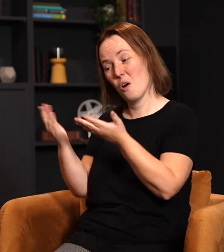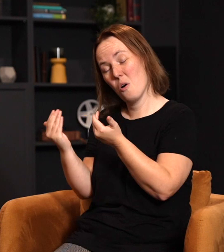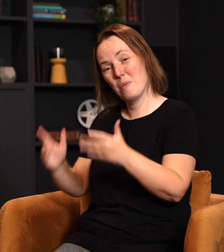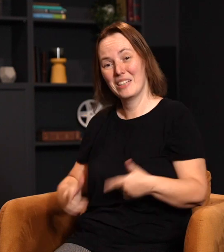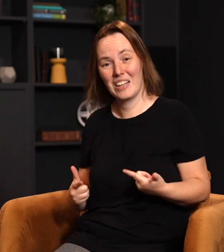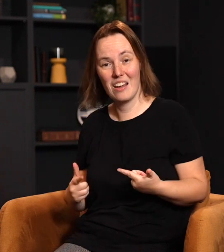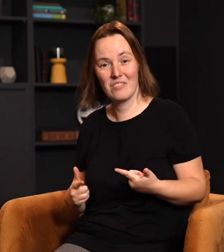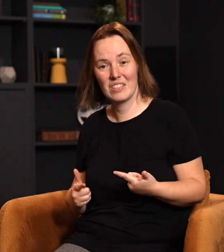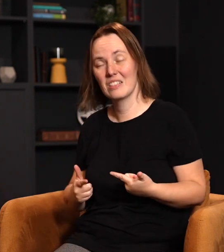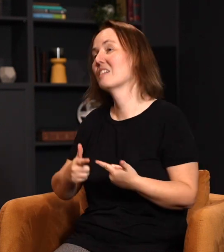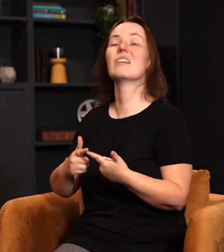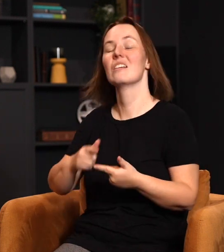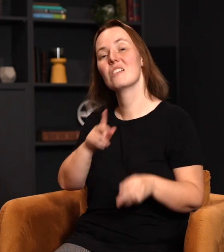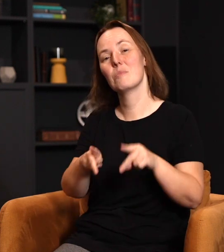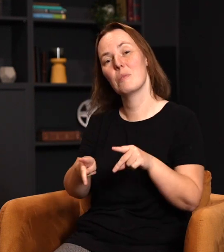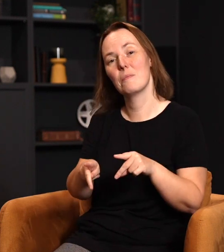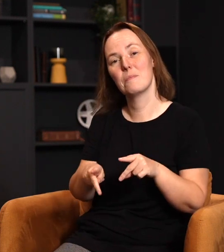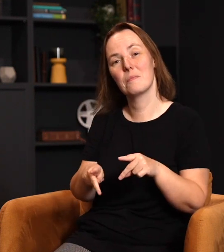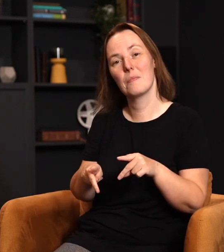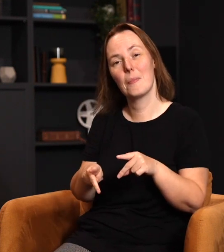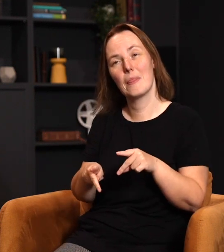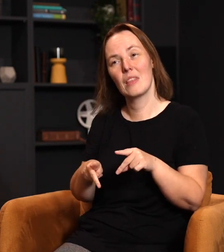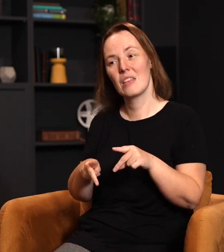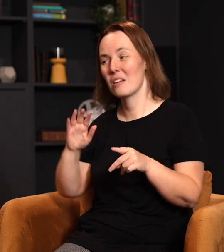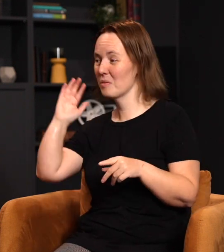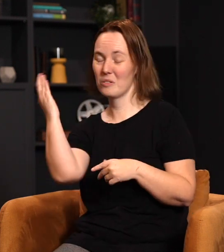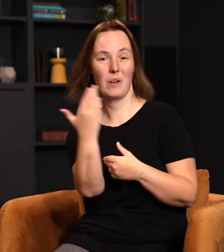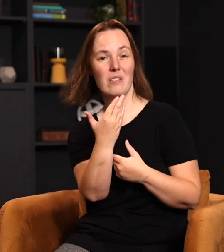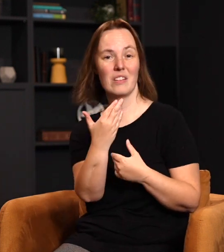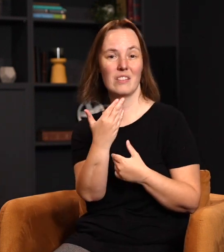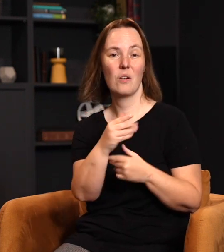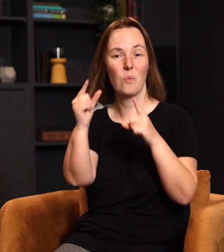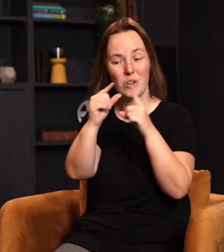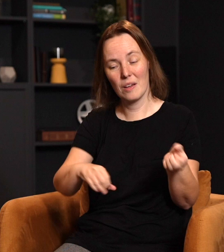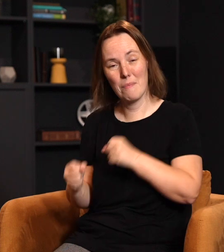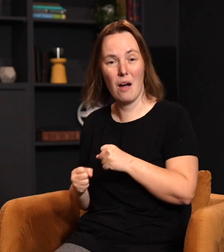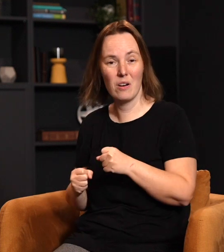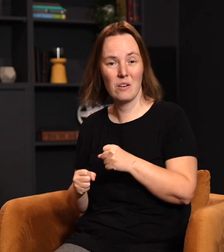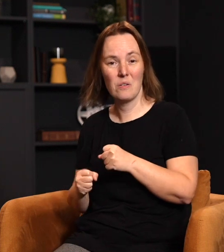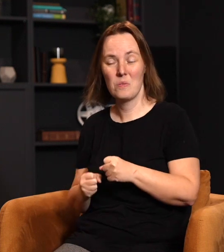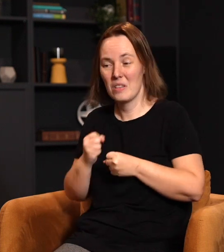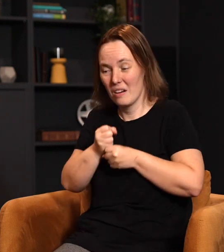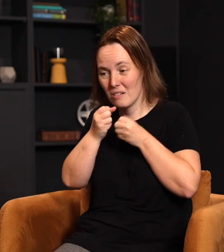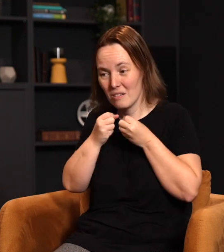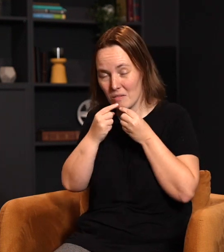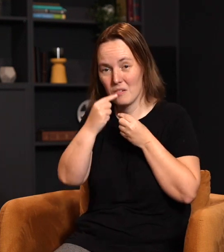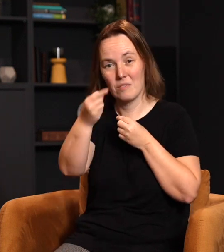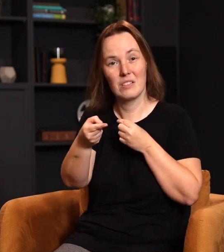speak, we have that opportunity to reverse the curse, you might say, in what might be around us. So words have power when they are released.